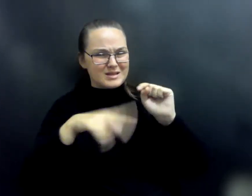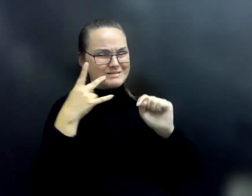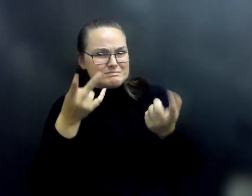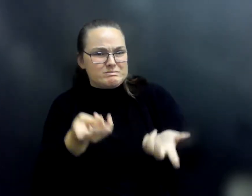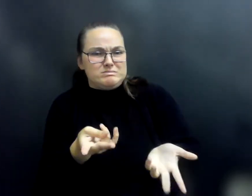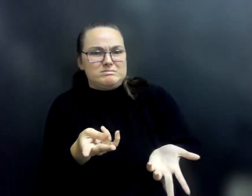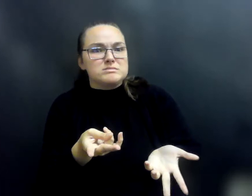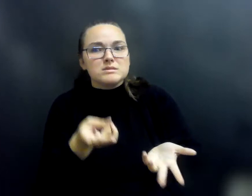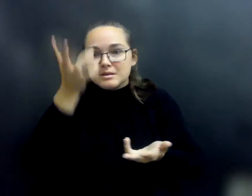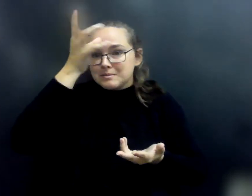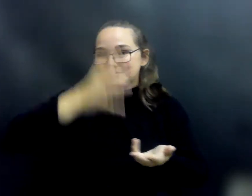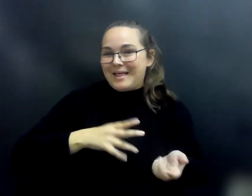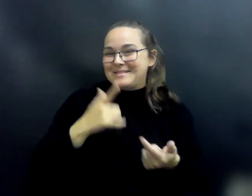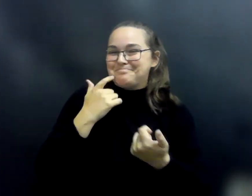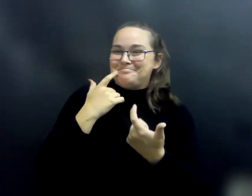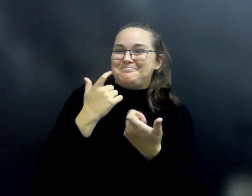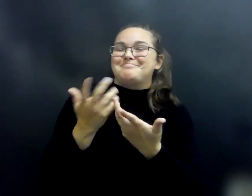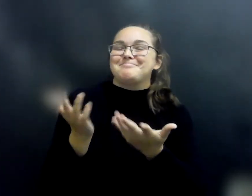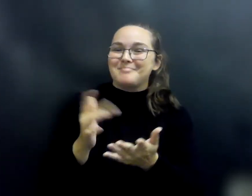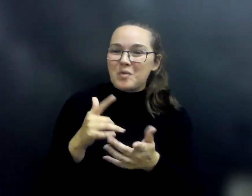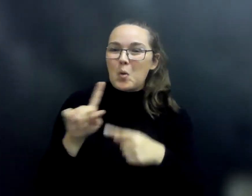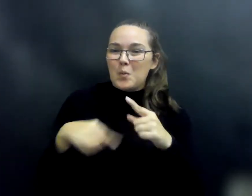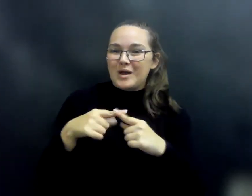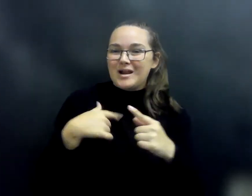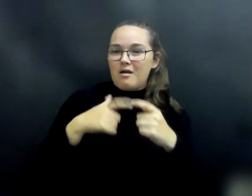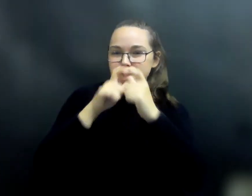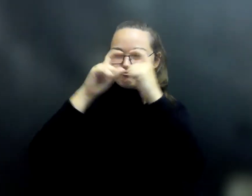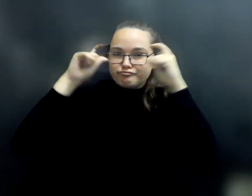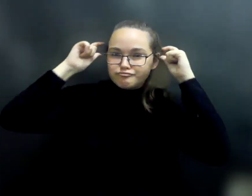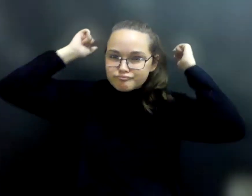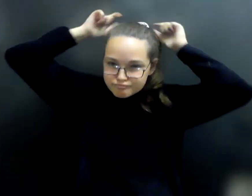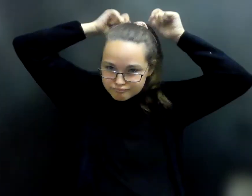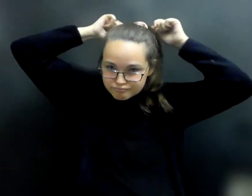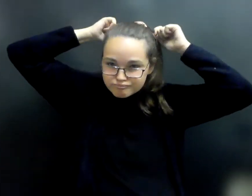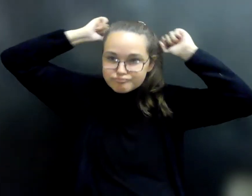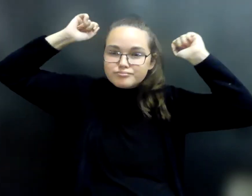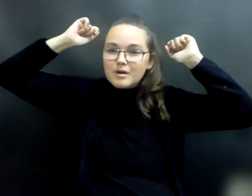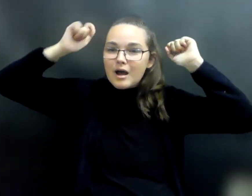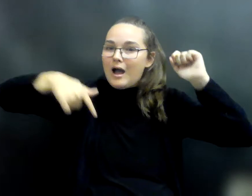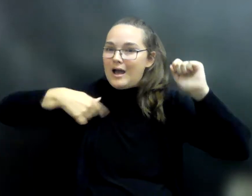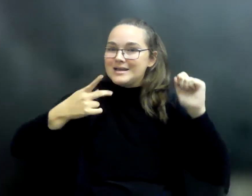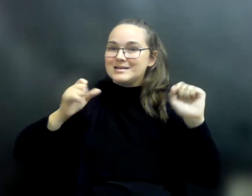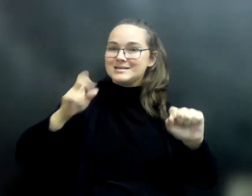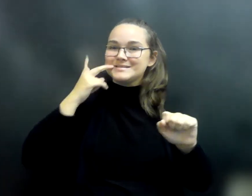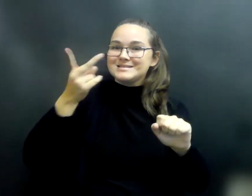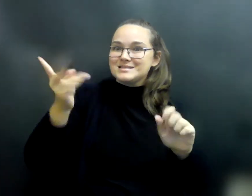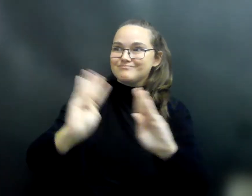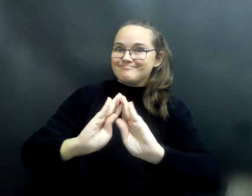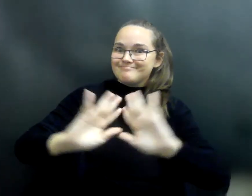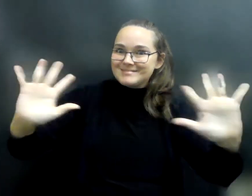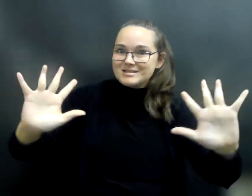The man laughed. When I wrap this handkerchief around my eyes, I can see as well as you can, but when